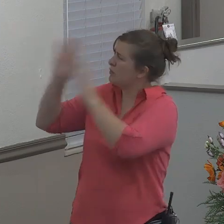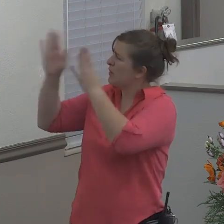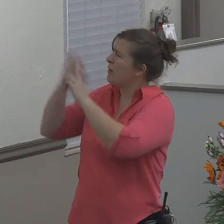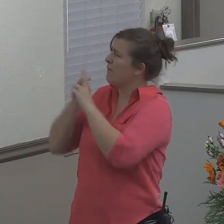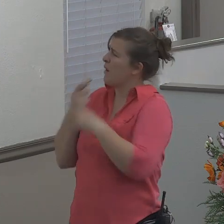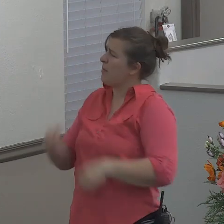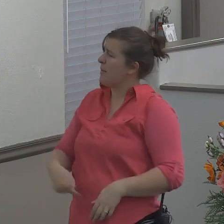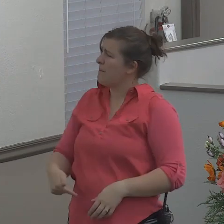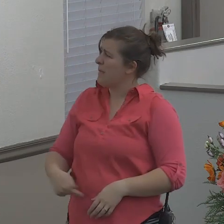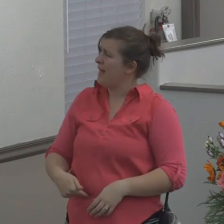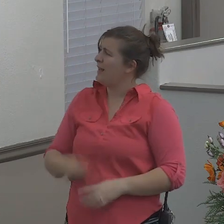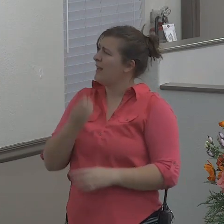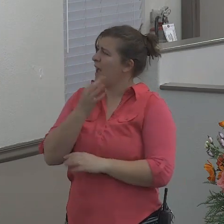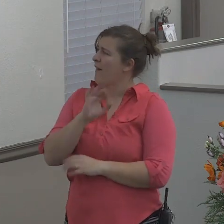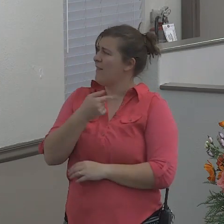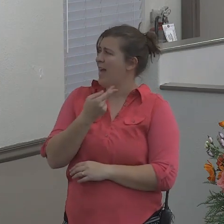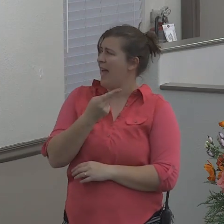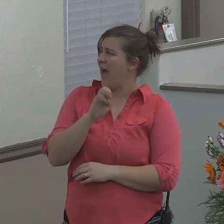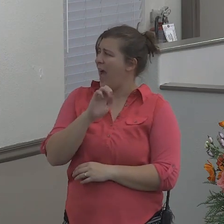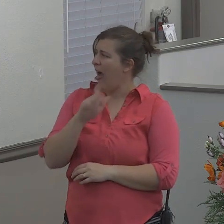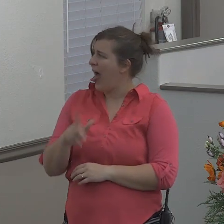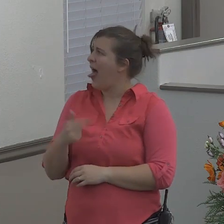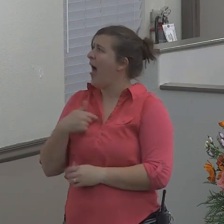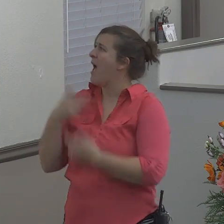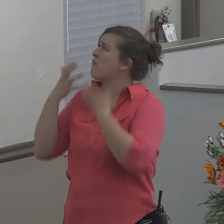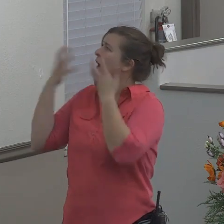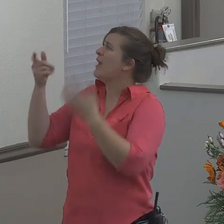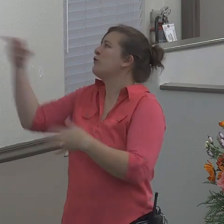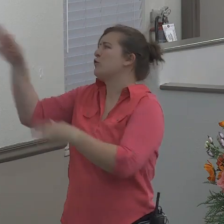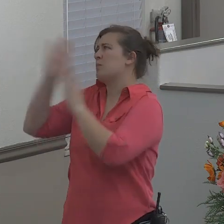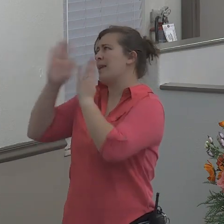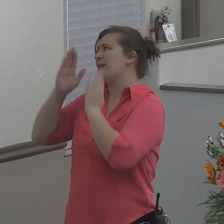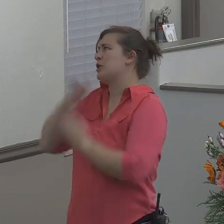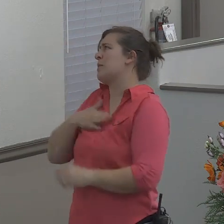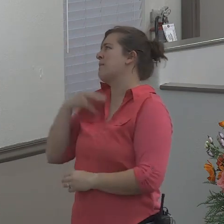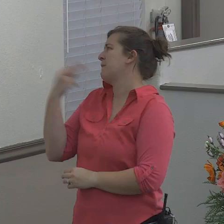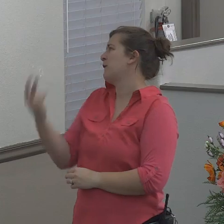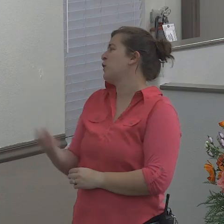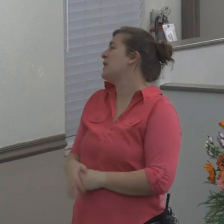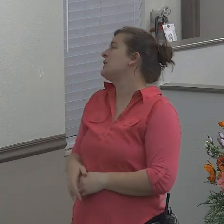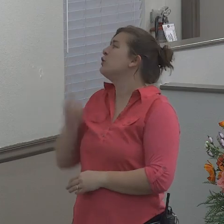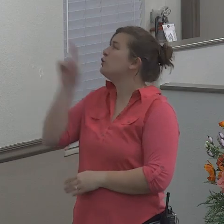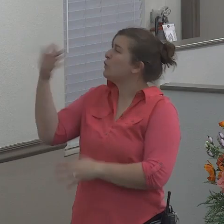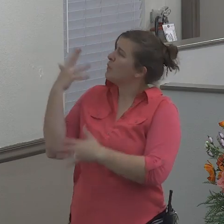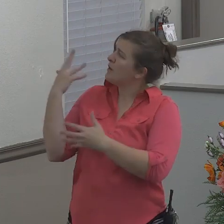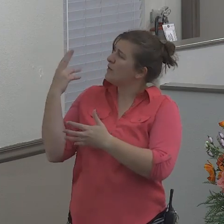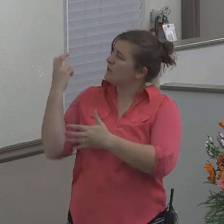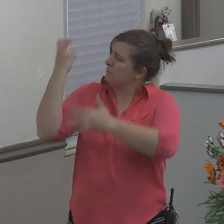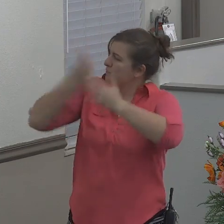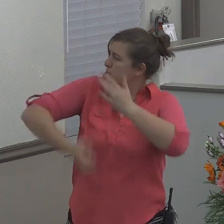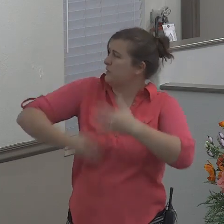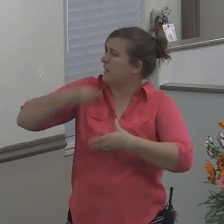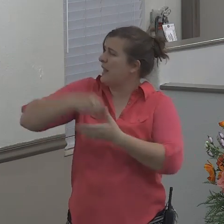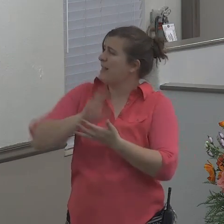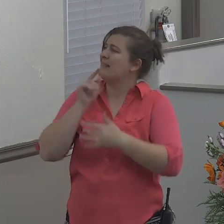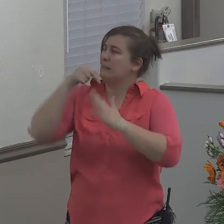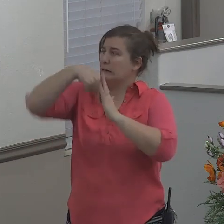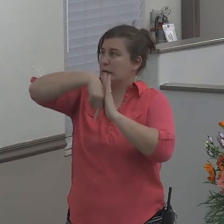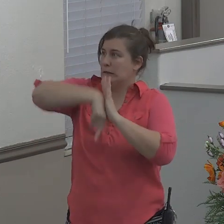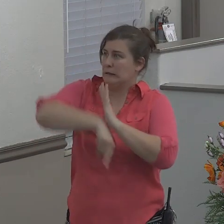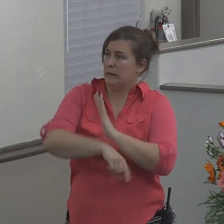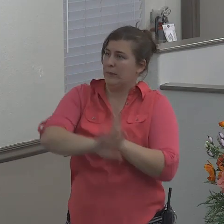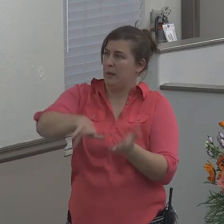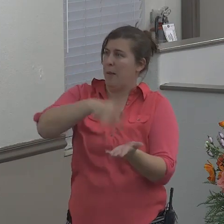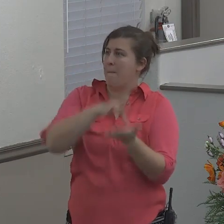of hell cried I and thou heardest my voice. For thou hast cast me into the deep in the midst of the sea